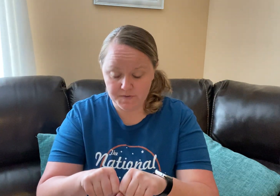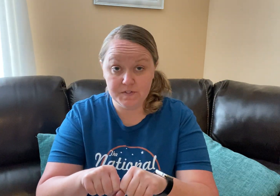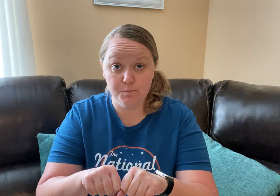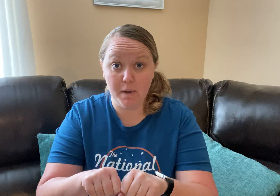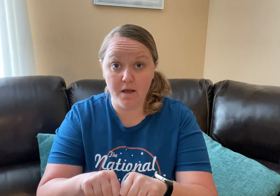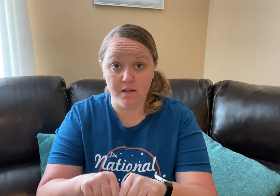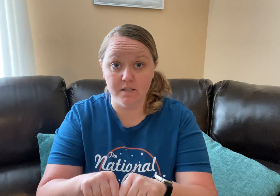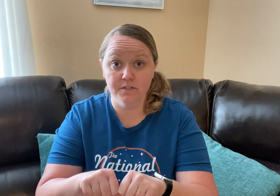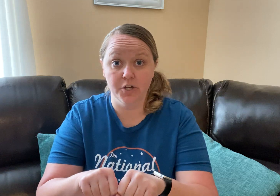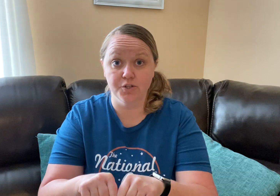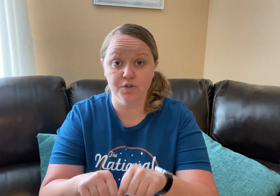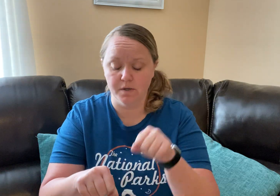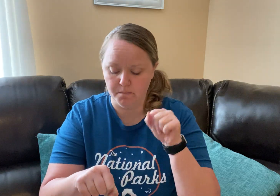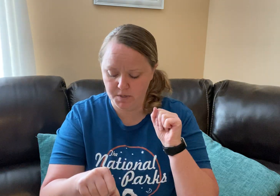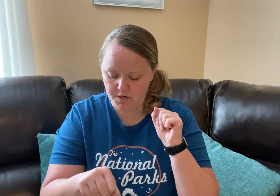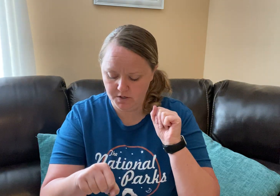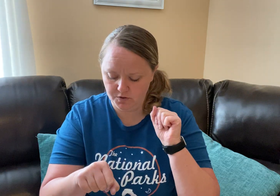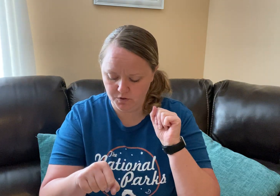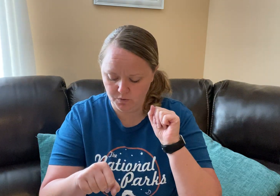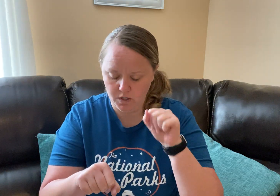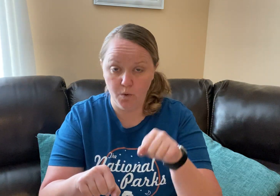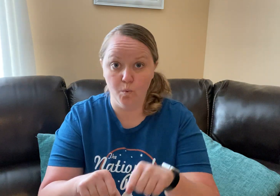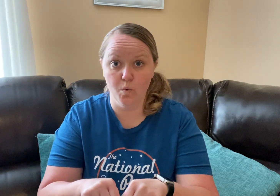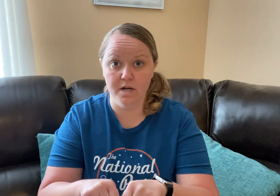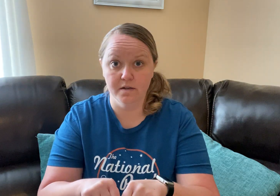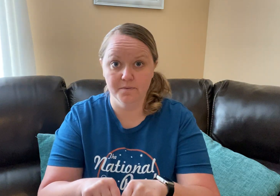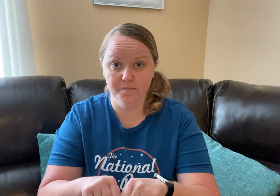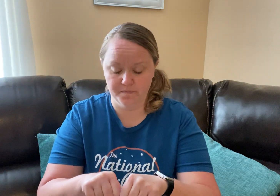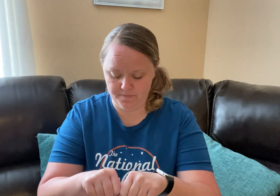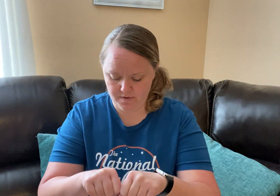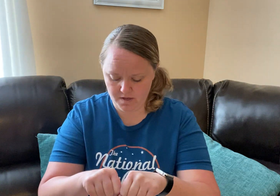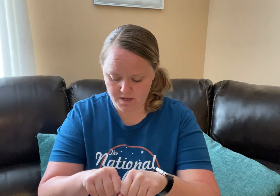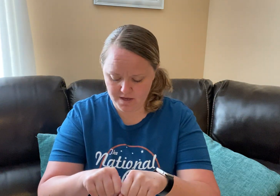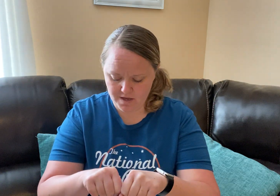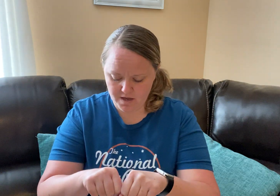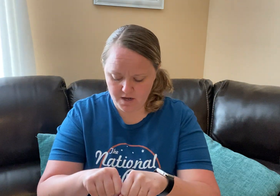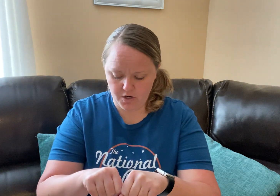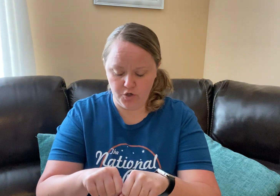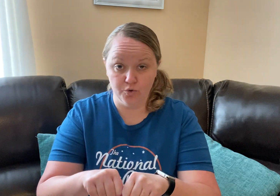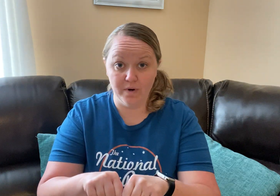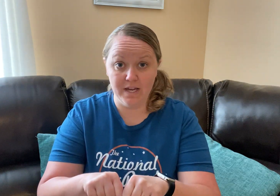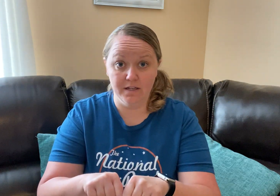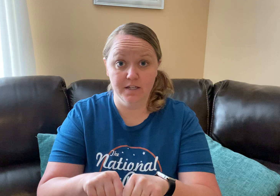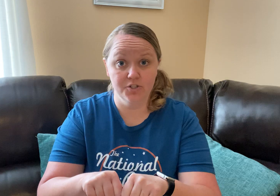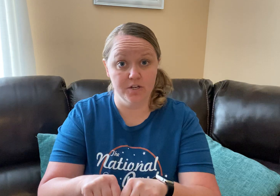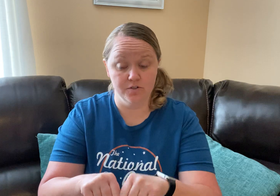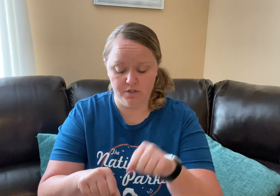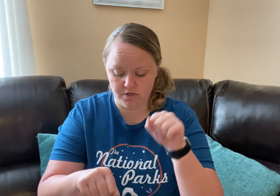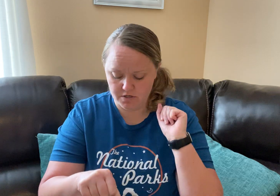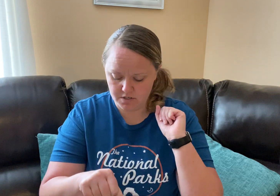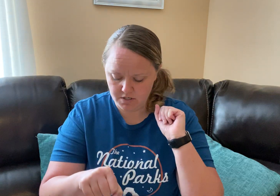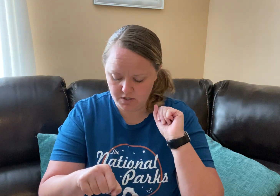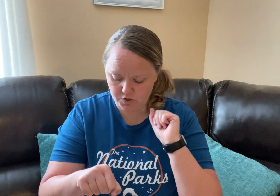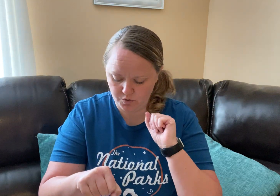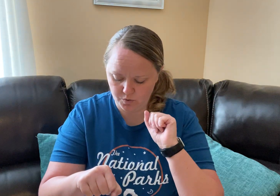Spell, change the p to w. Grade, change the ur to